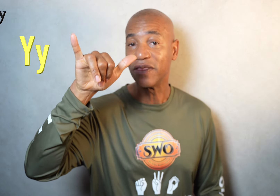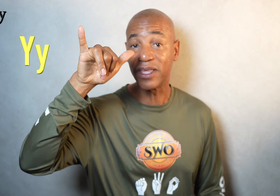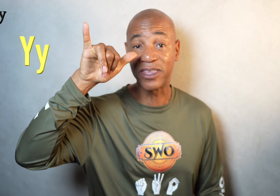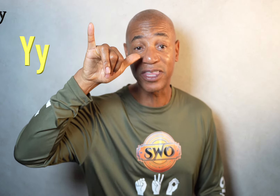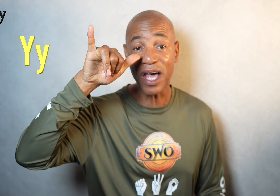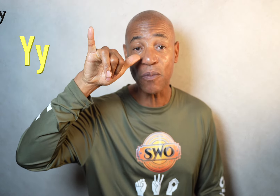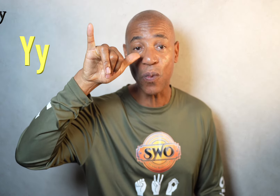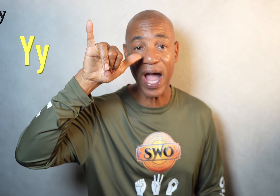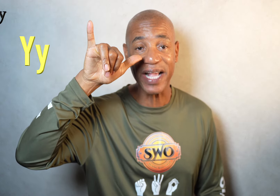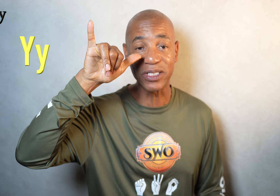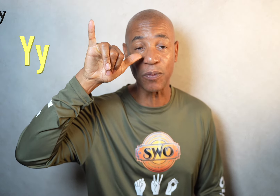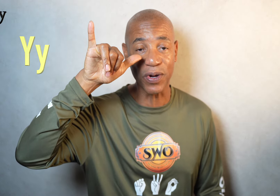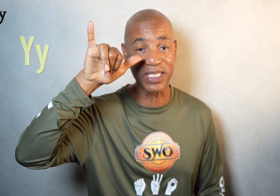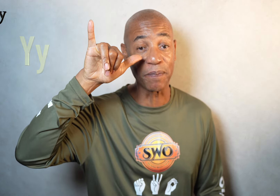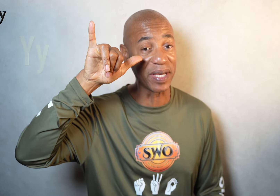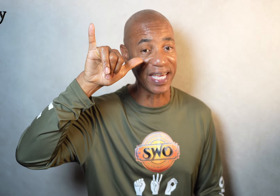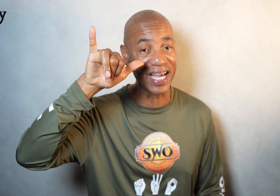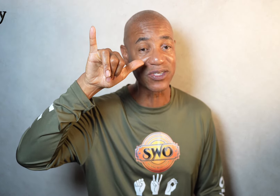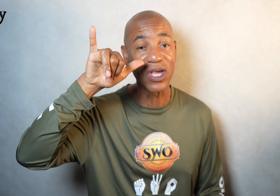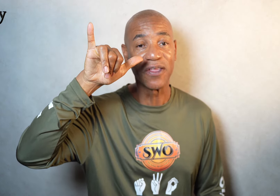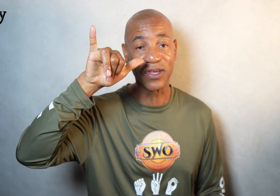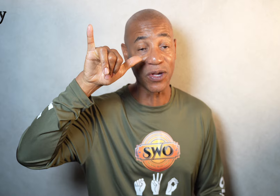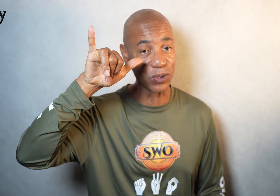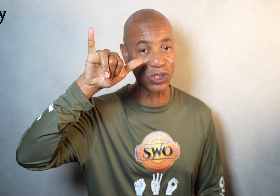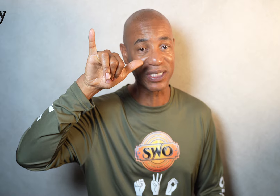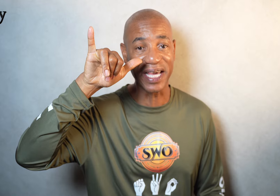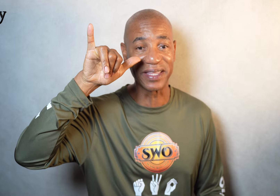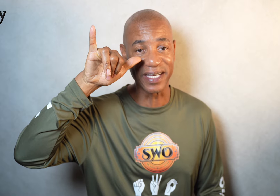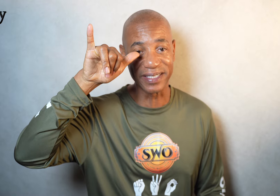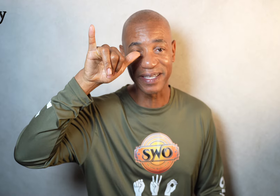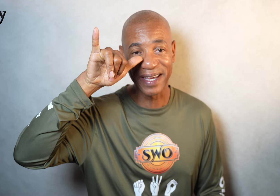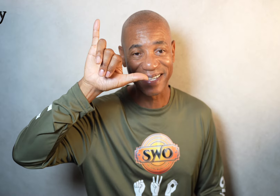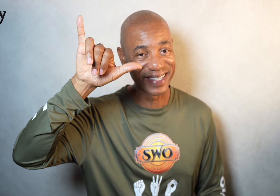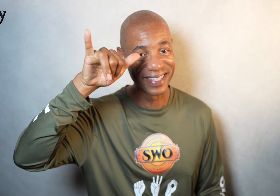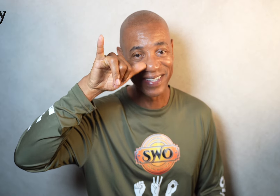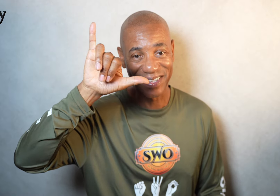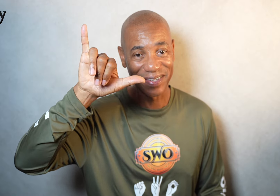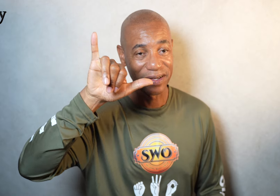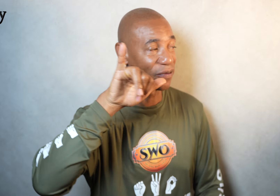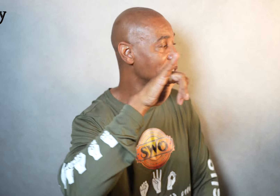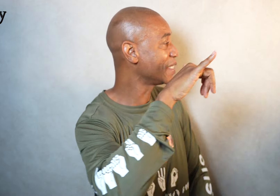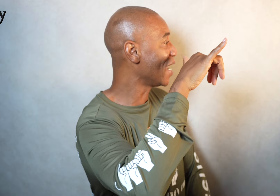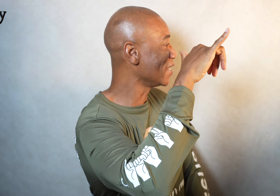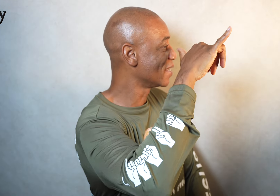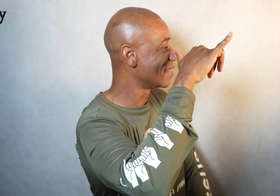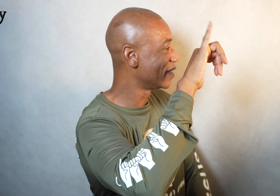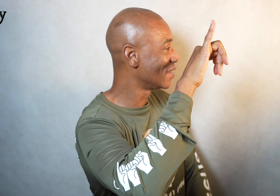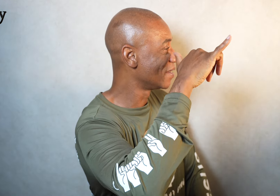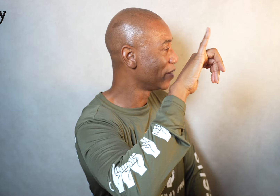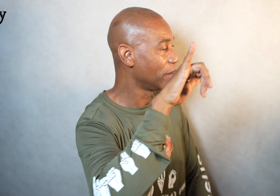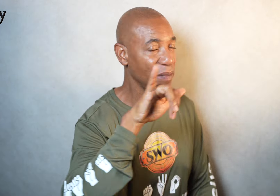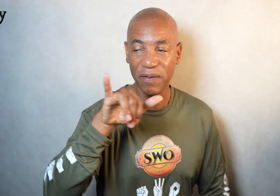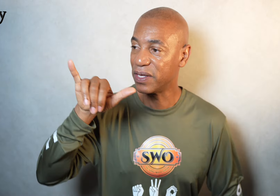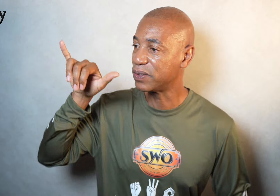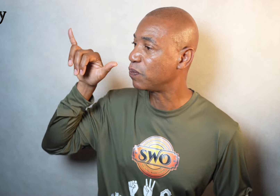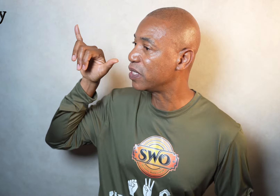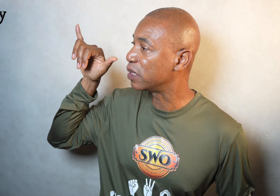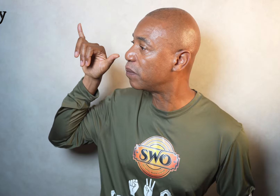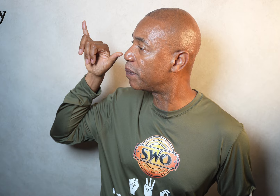the thumb will actually brace up against the nose, just like this. From the side. Maybe it just weighs a little bit